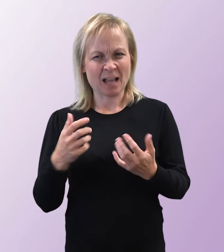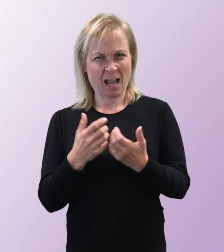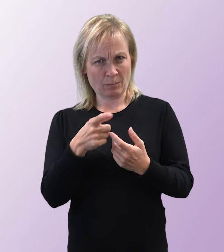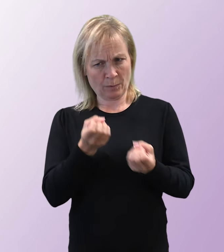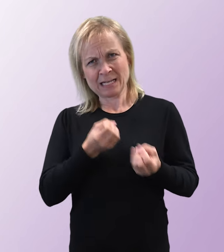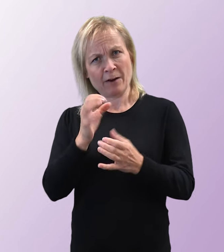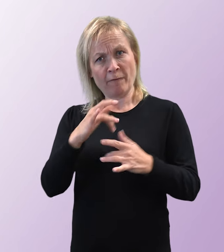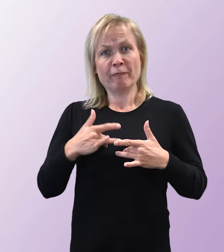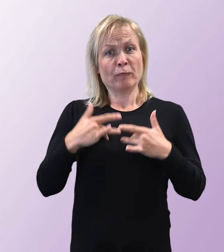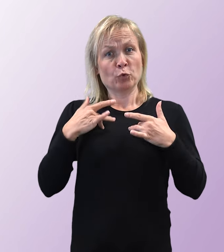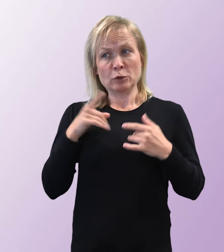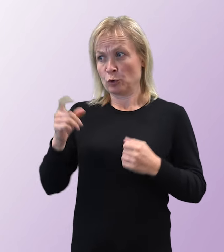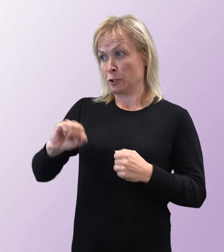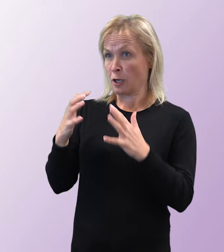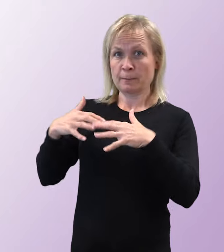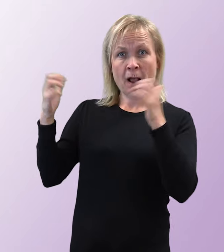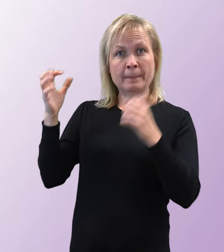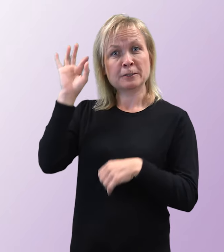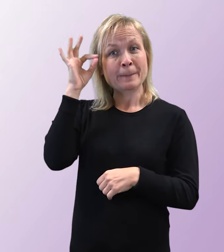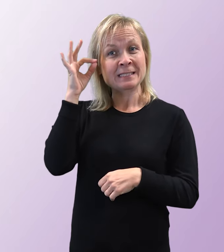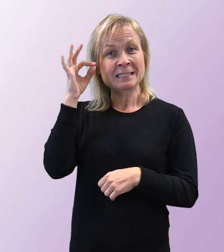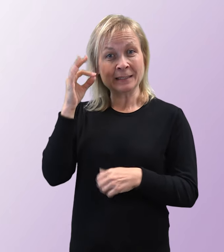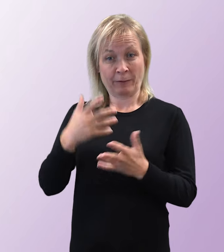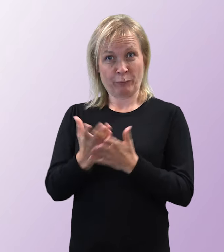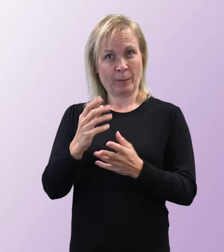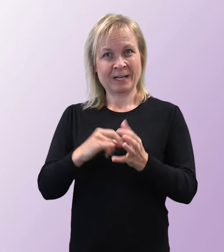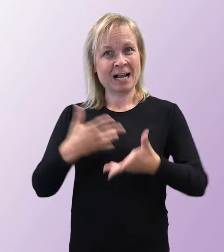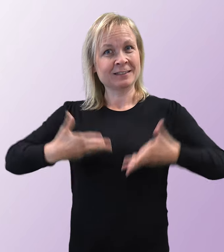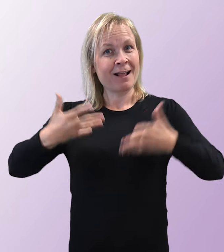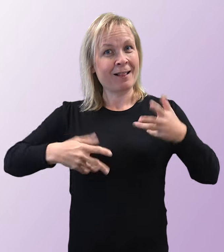Guidance on giving your views to a Scottish Parliament Committee as a BSL video